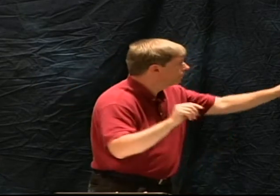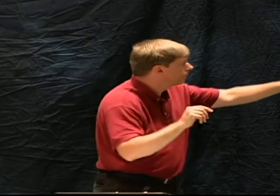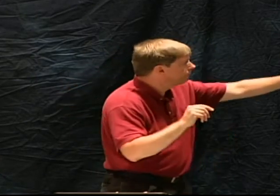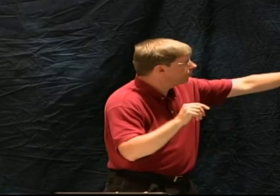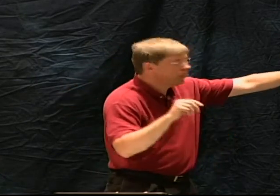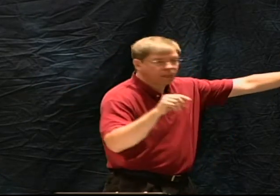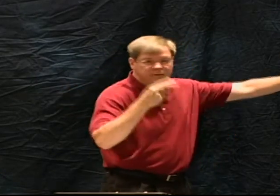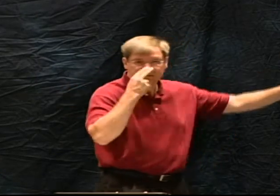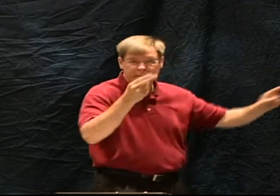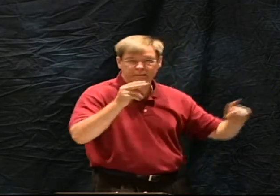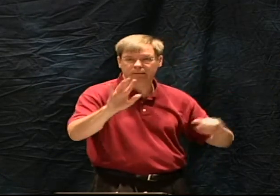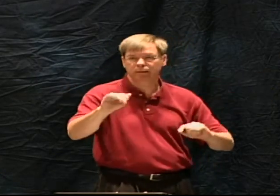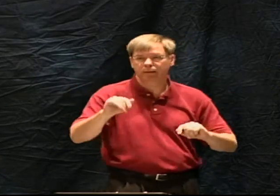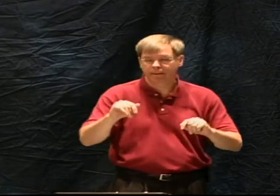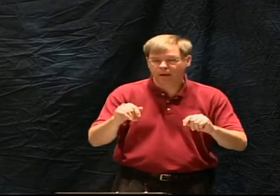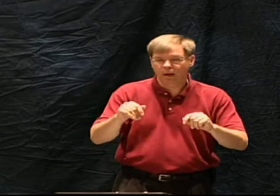let's look at that more clearly